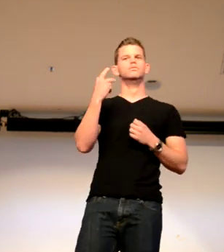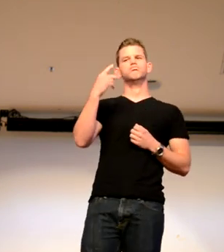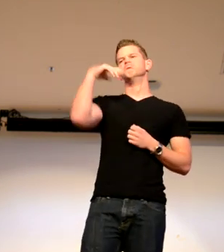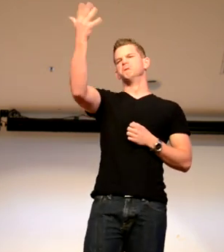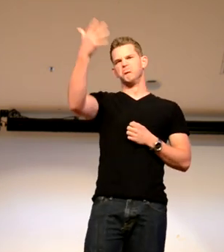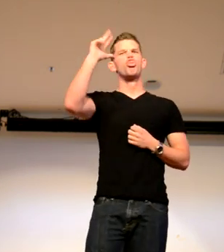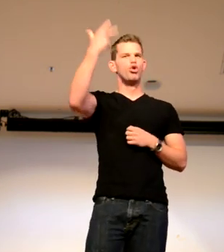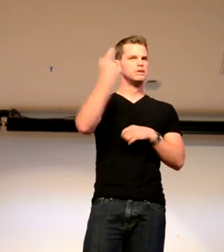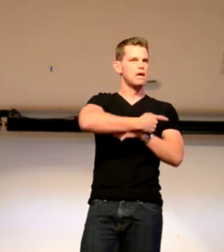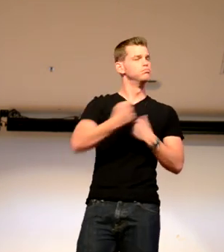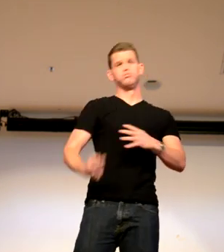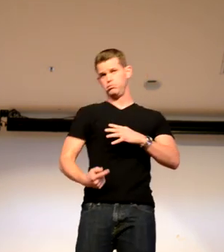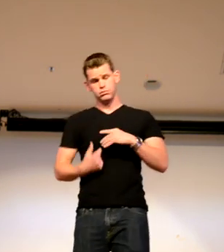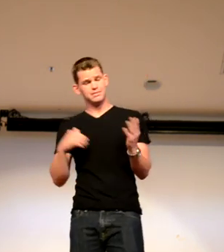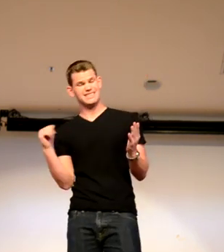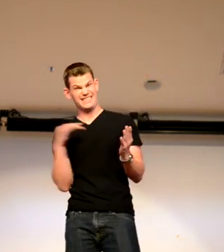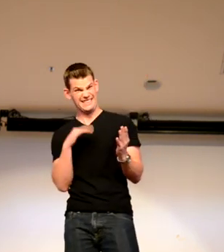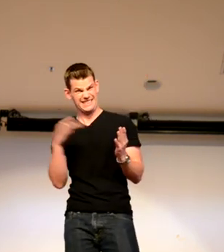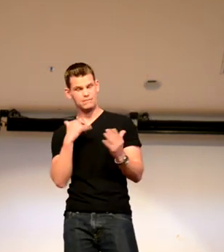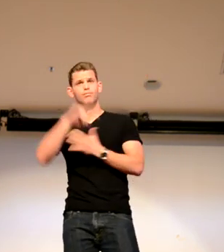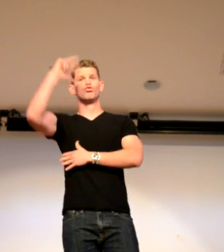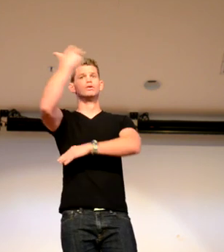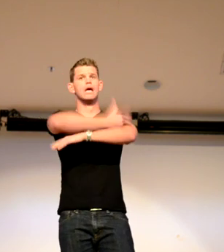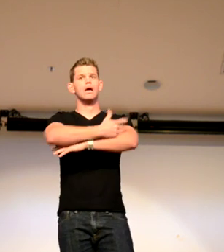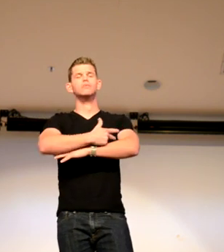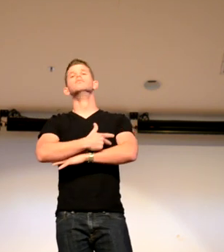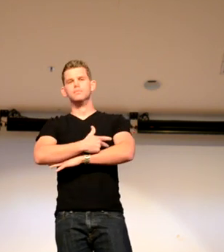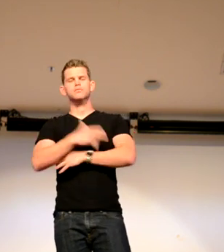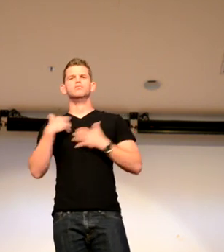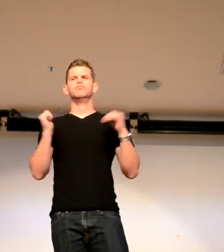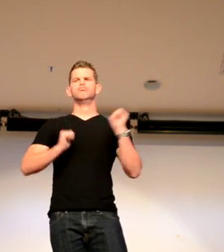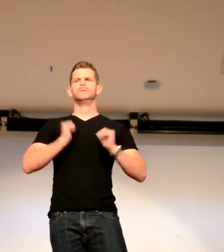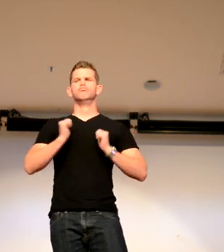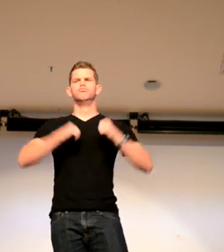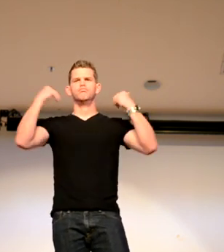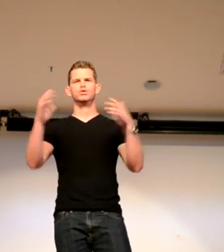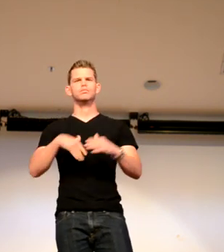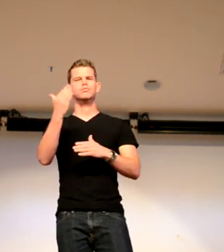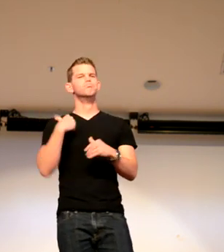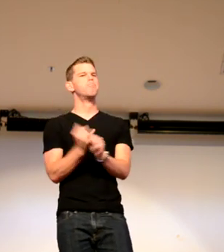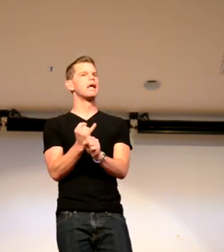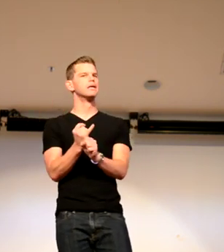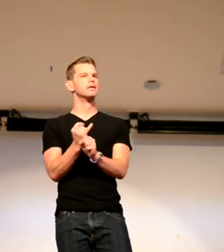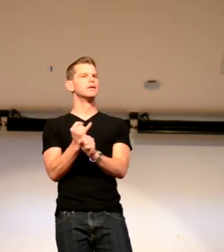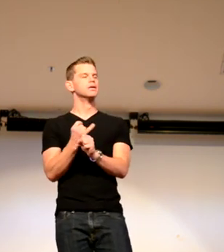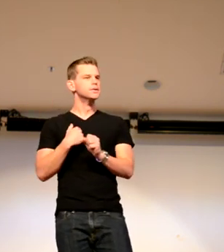So then I came back and, you know, the third day I was fine. I went through it. I studied it and everything. And then I acted that. I